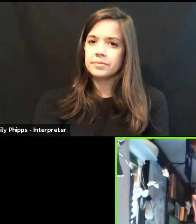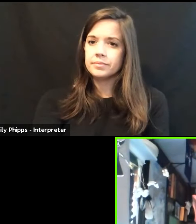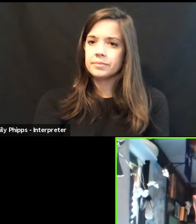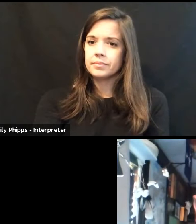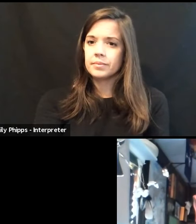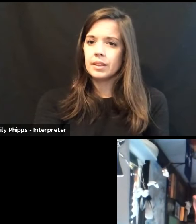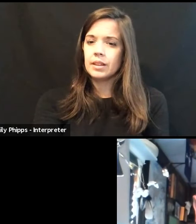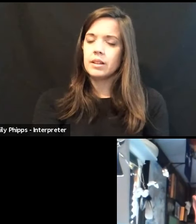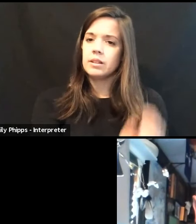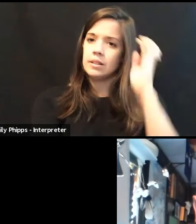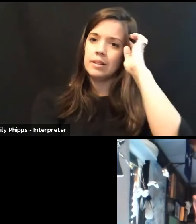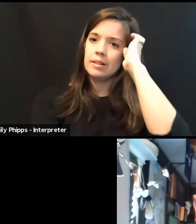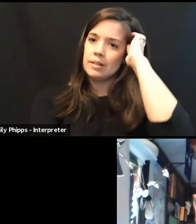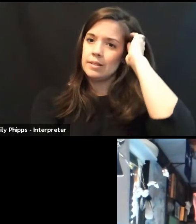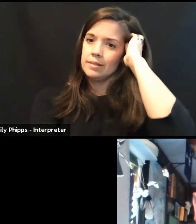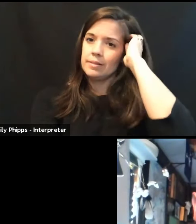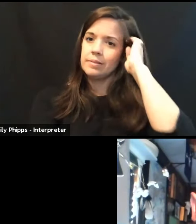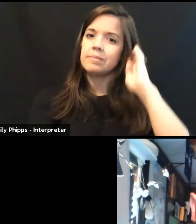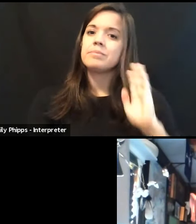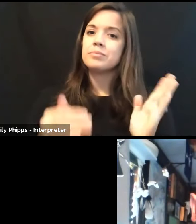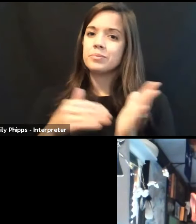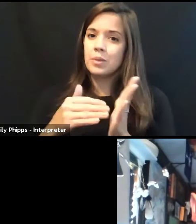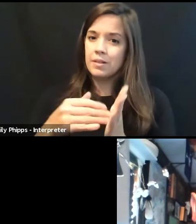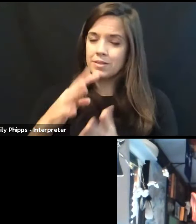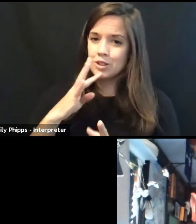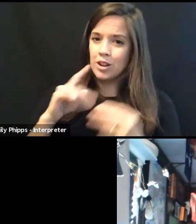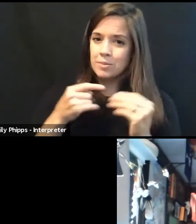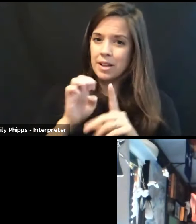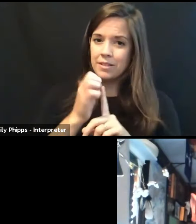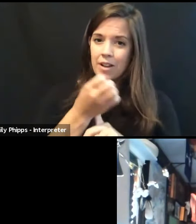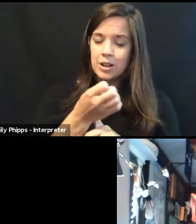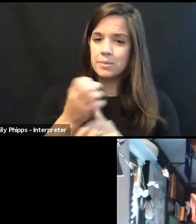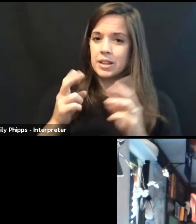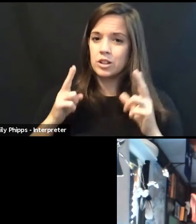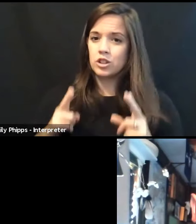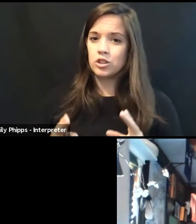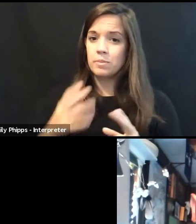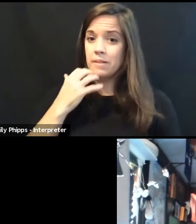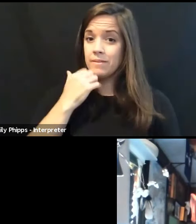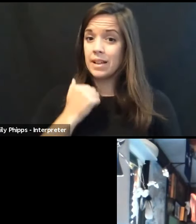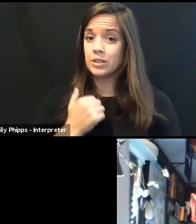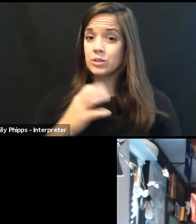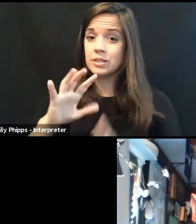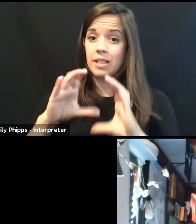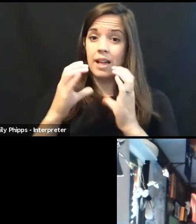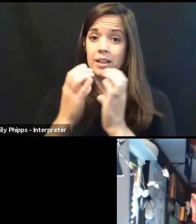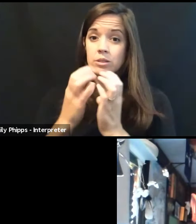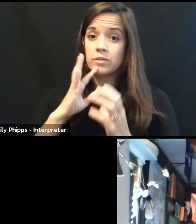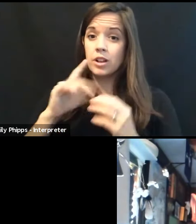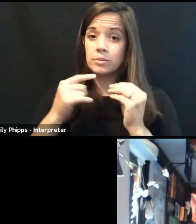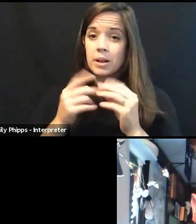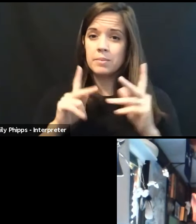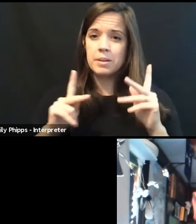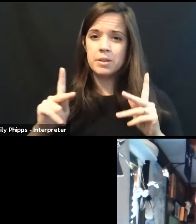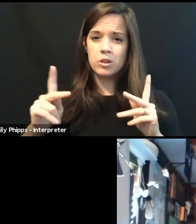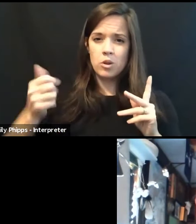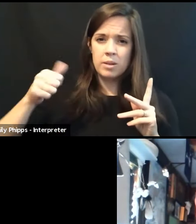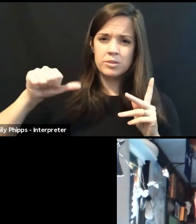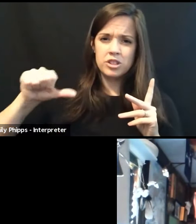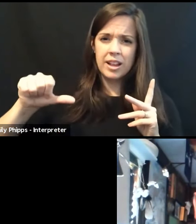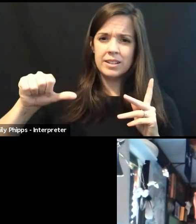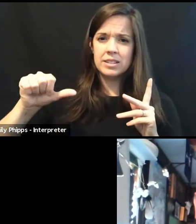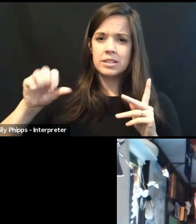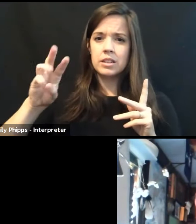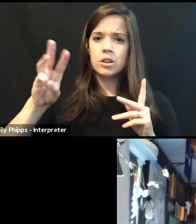Yeah, I know we've often talked in environment and human values class about people who object to wind farms